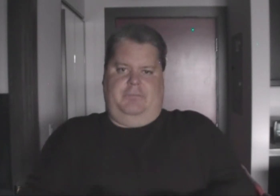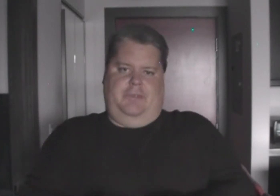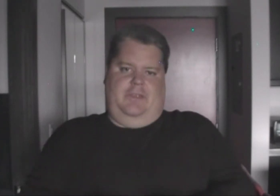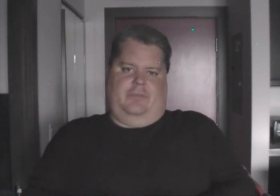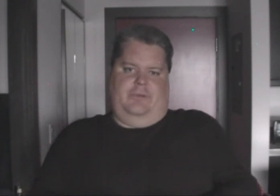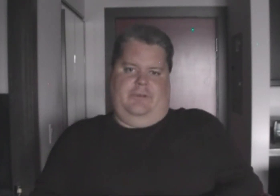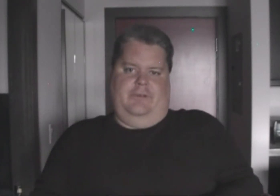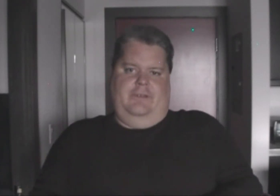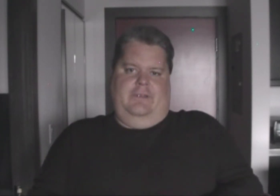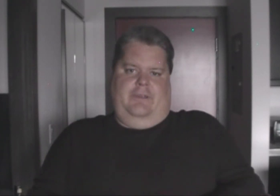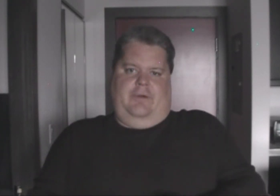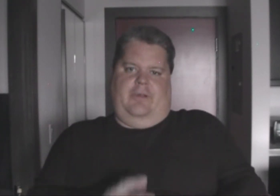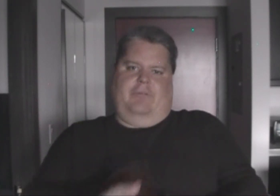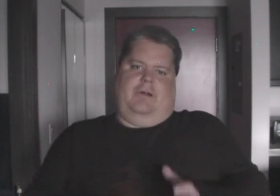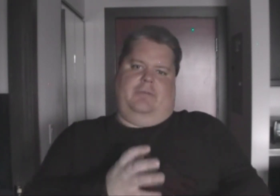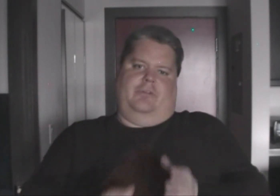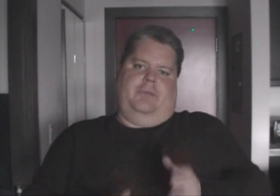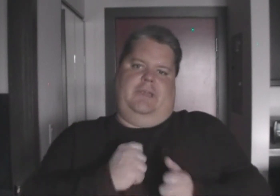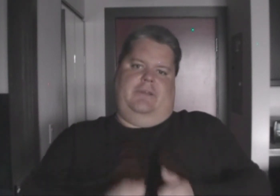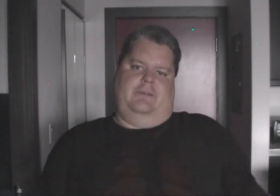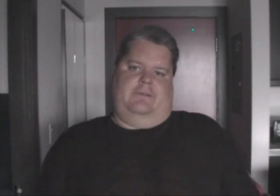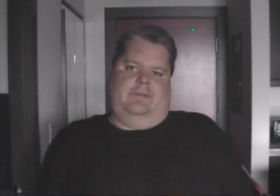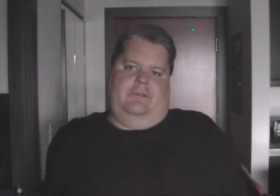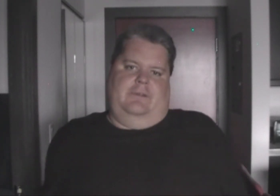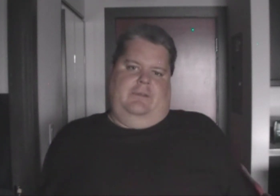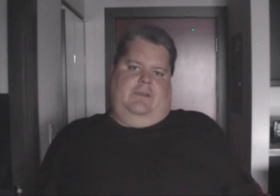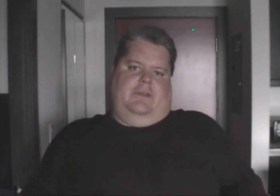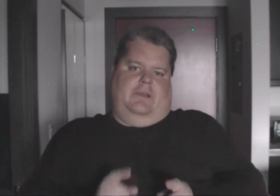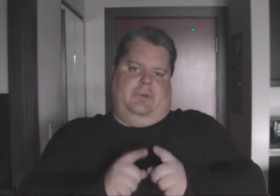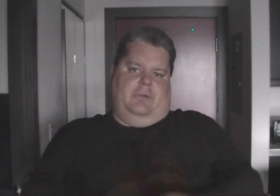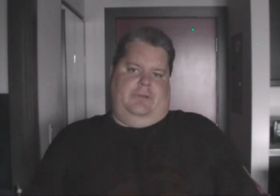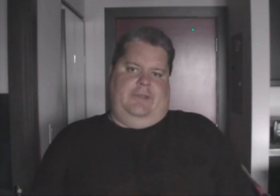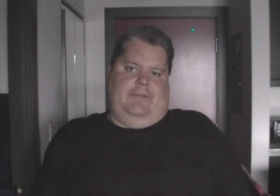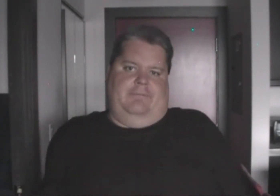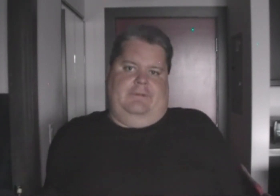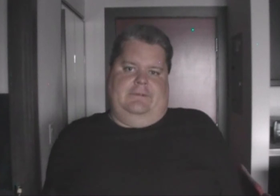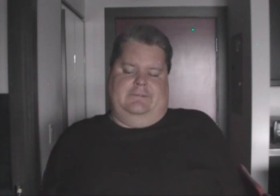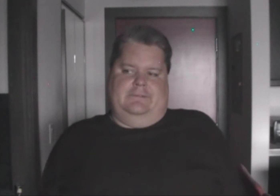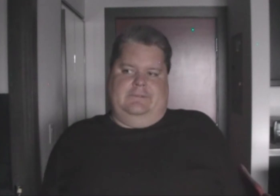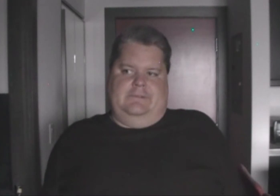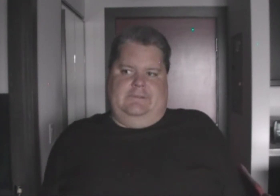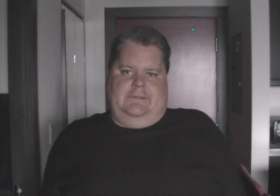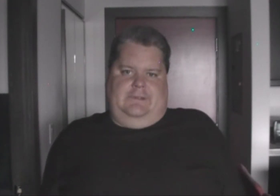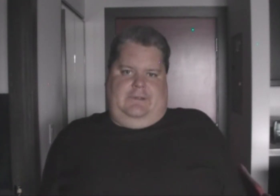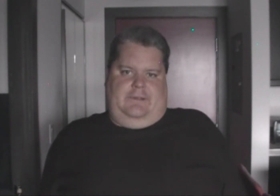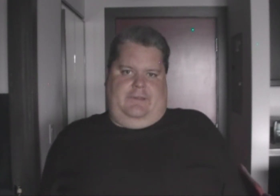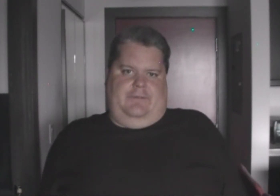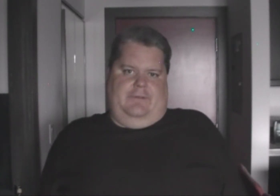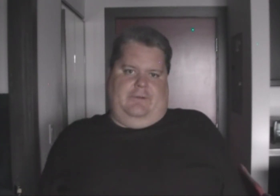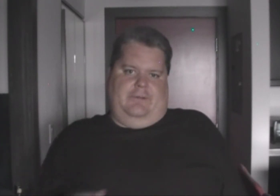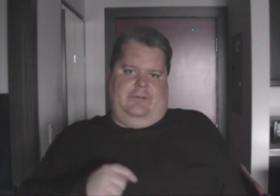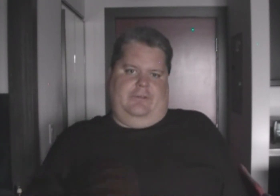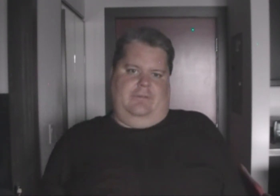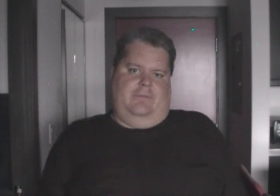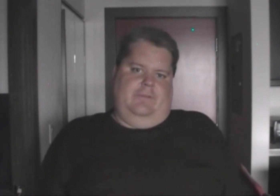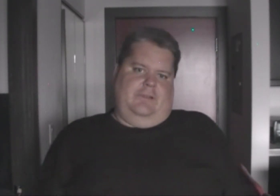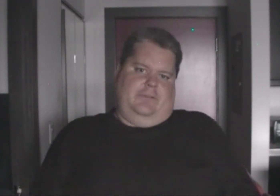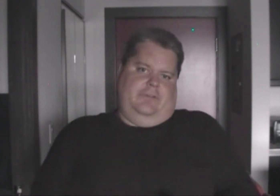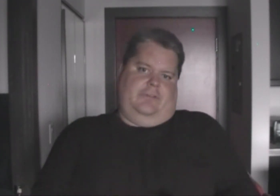B is where you already have obstacles made. And you got to work around that. And then, of course, Tetris,